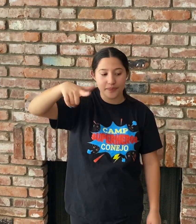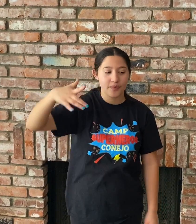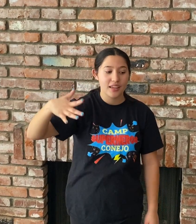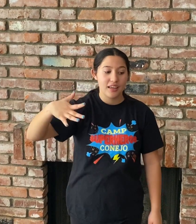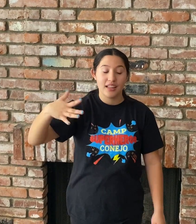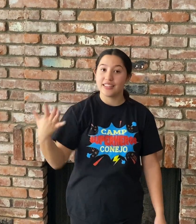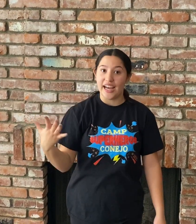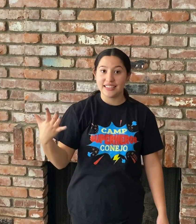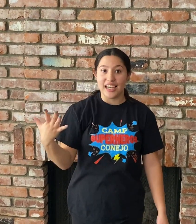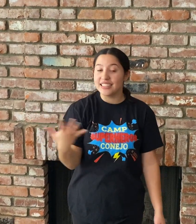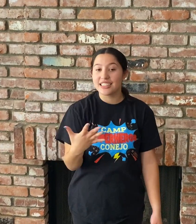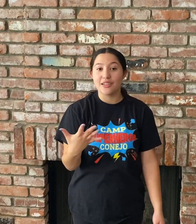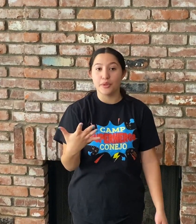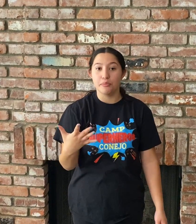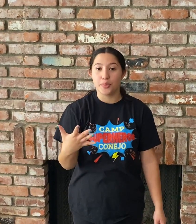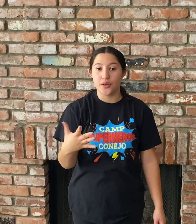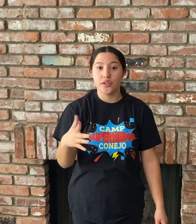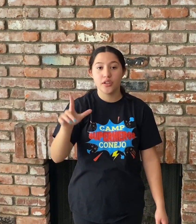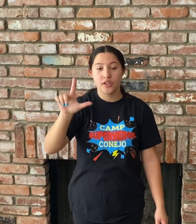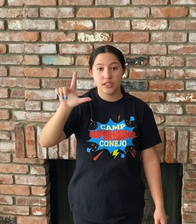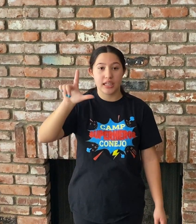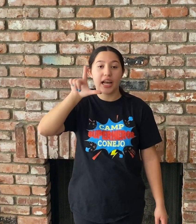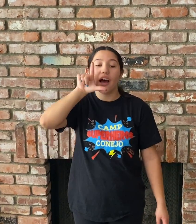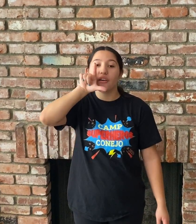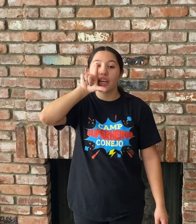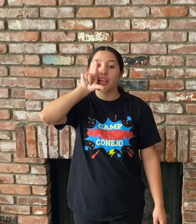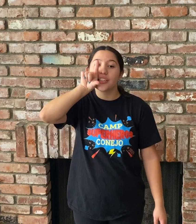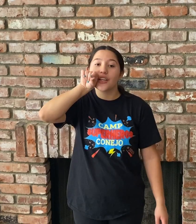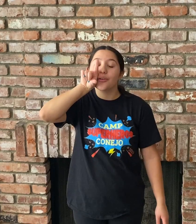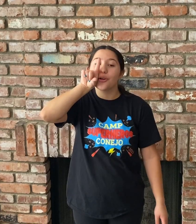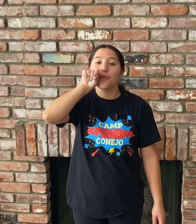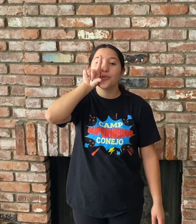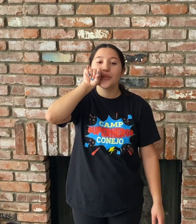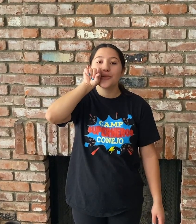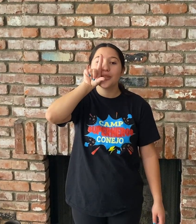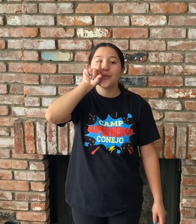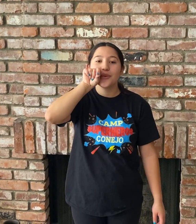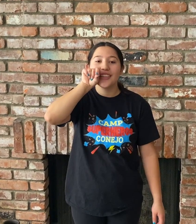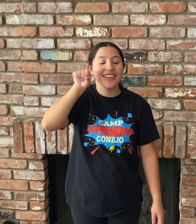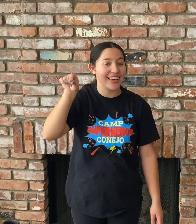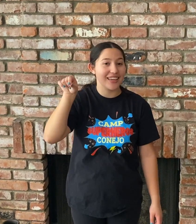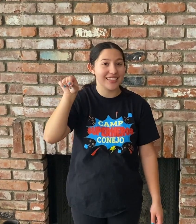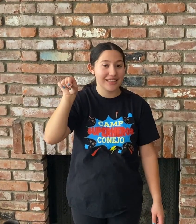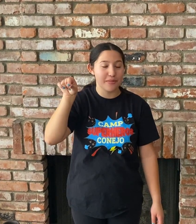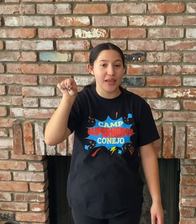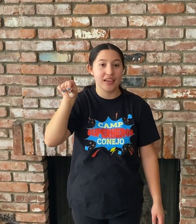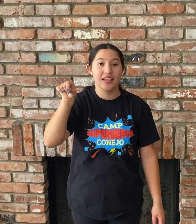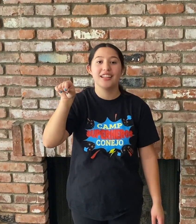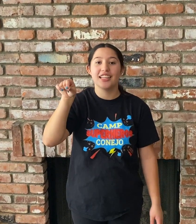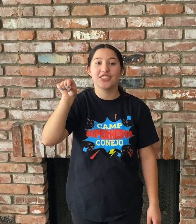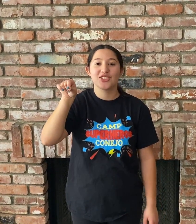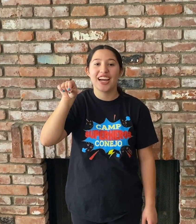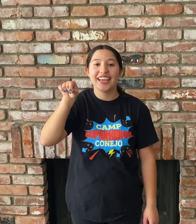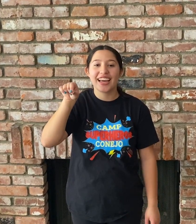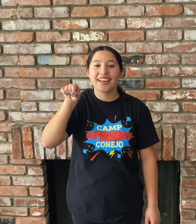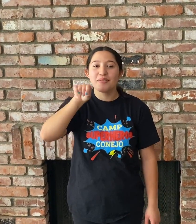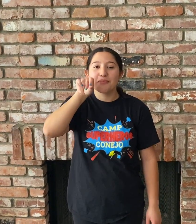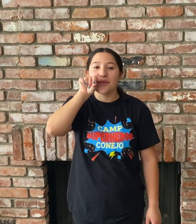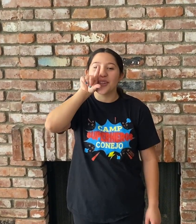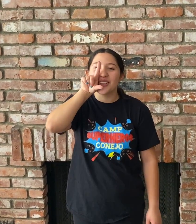Lizard. Last sign is going to be bird. You're to take an L hand and go tweet tweet tweet like it's the beak. Let's try again bird.